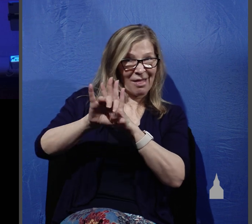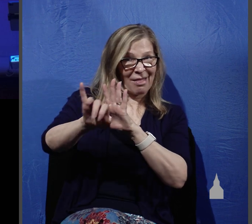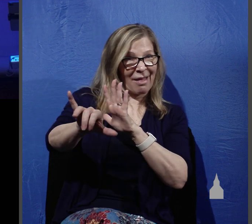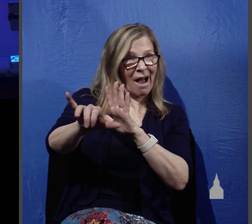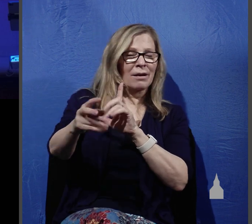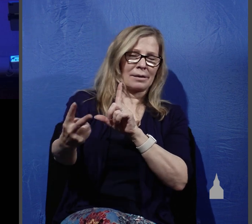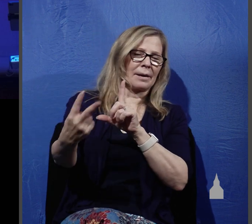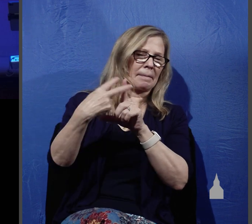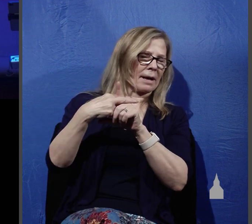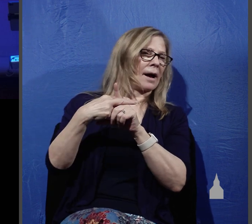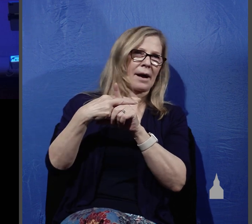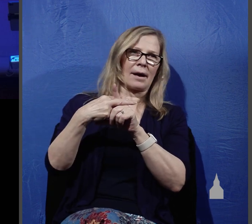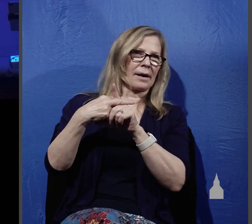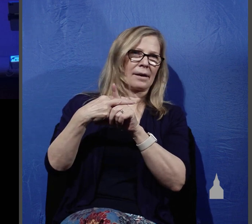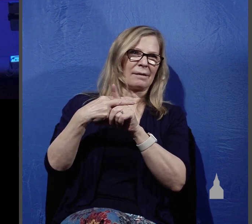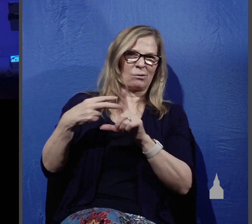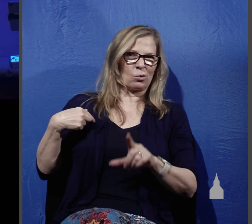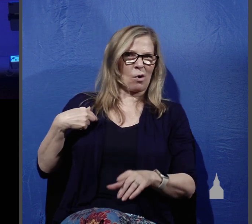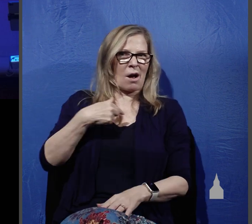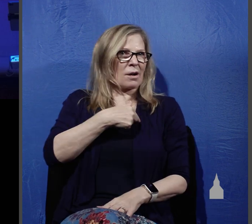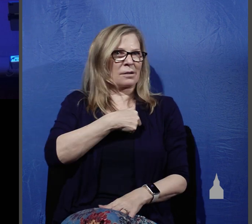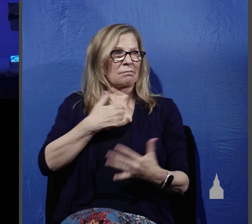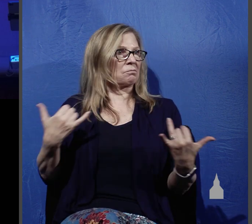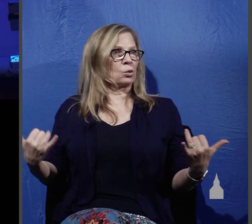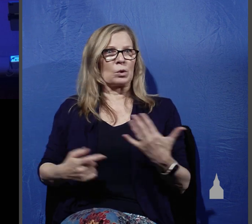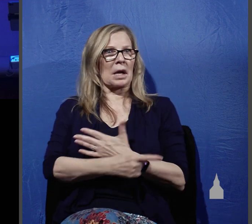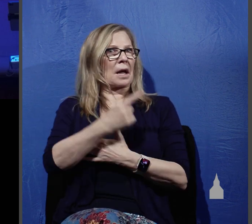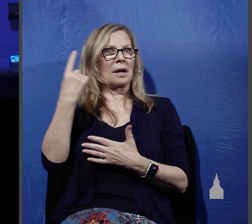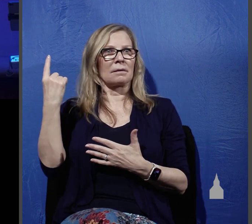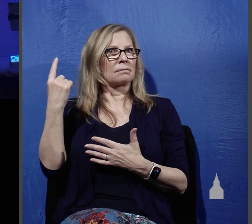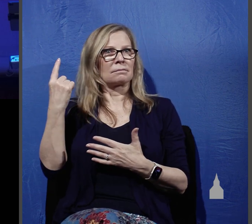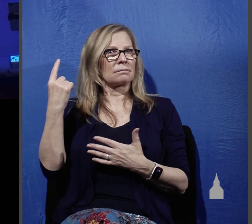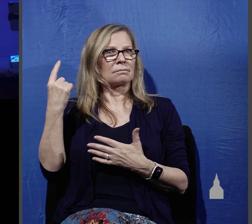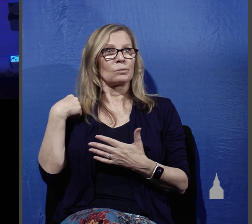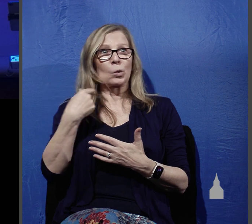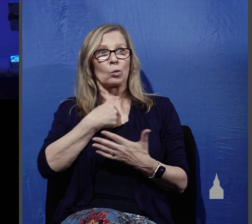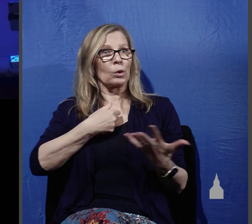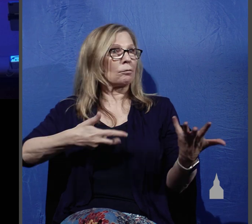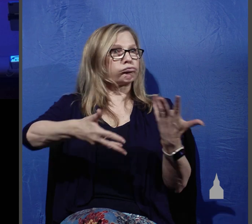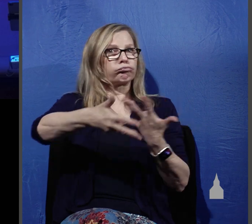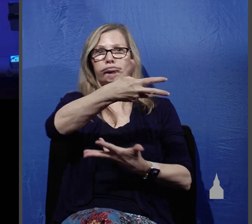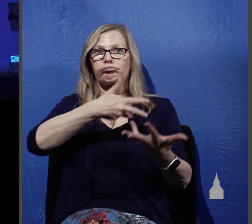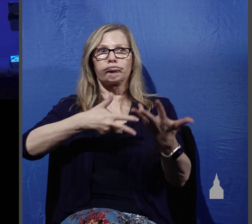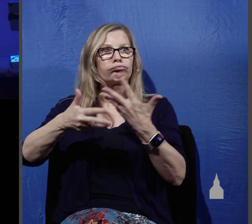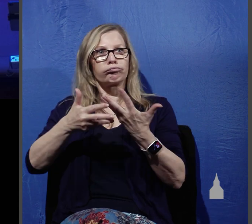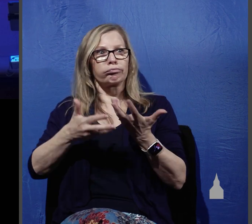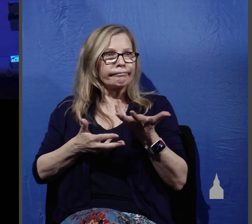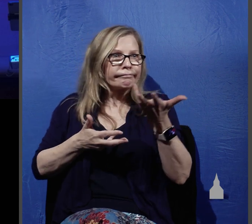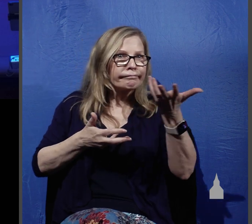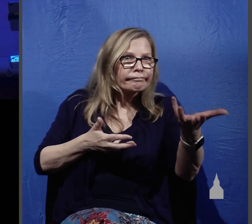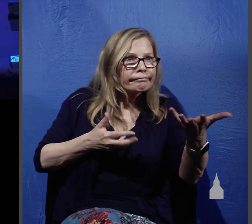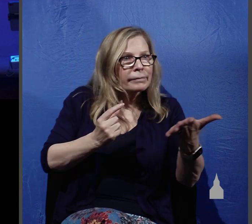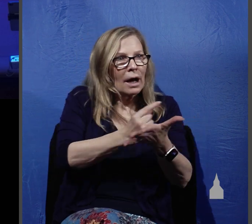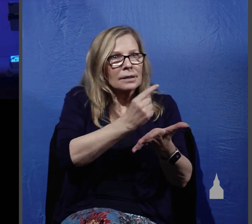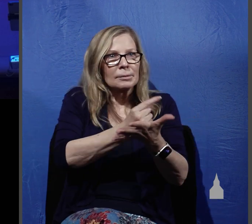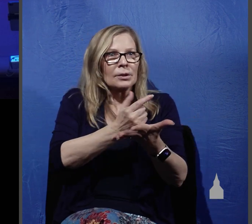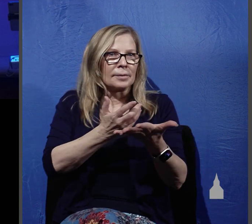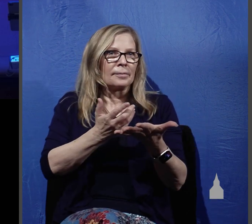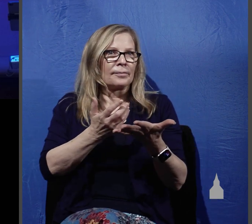applicable to us as we witness for Christ today. So, from these four observations